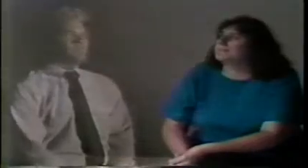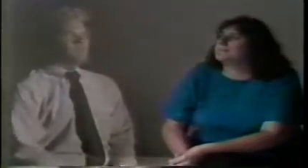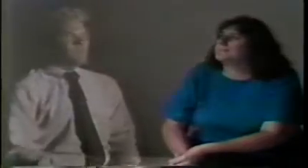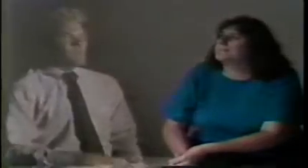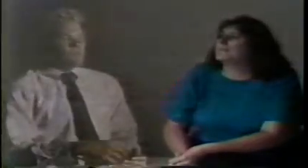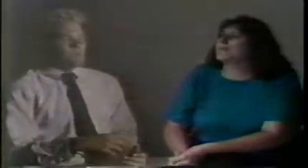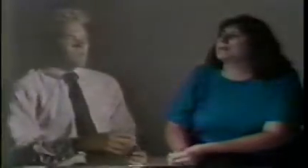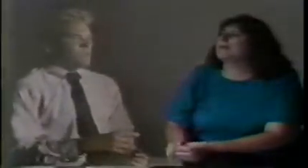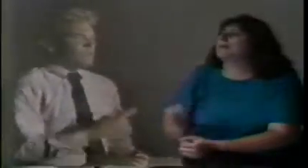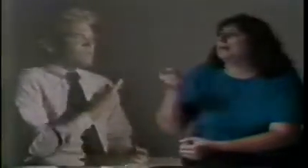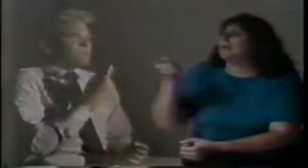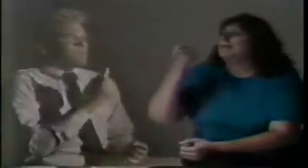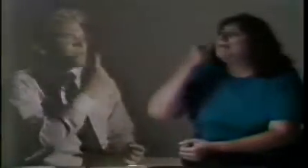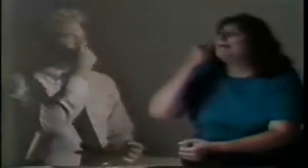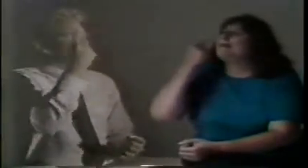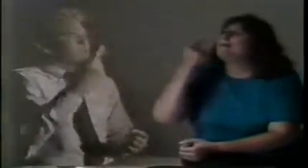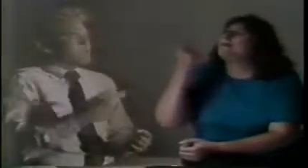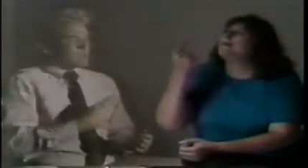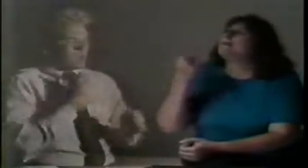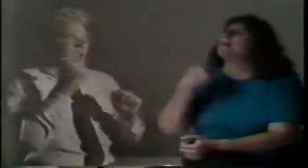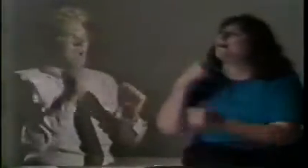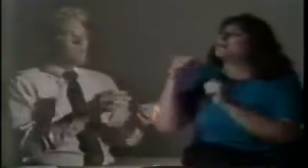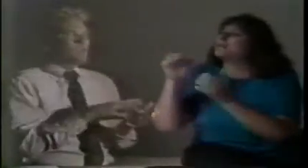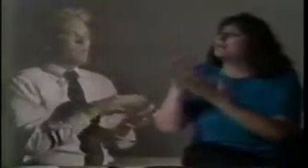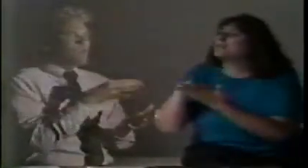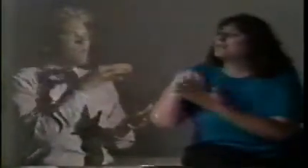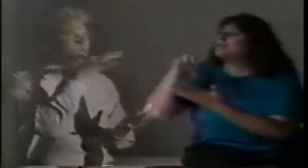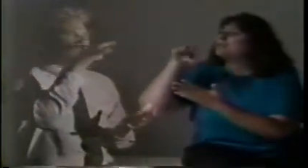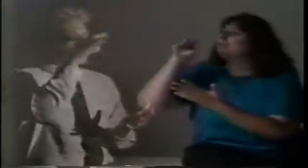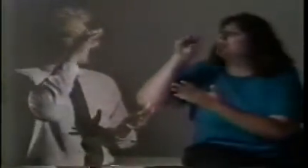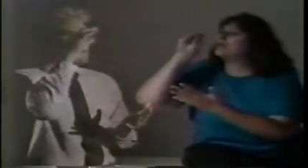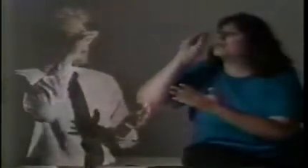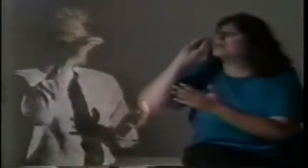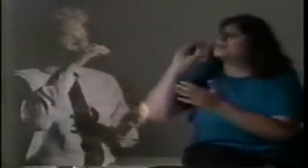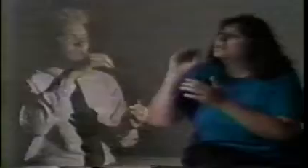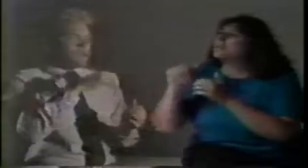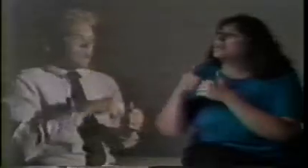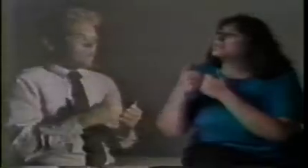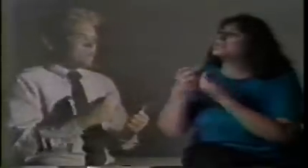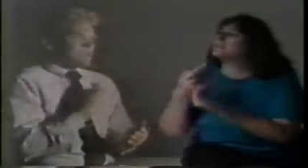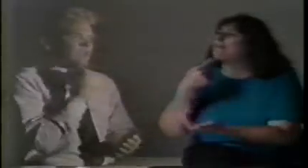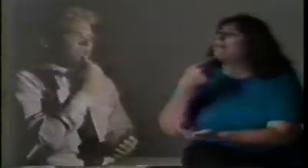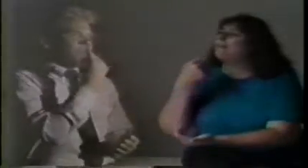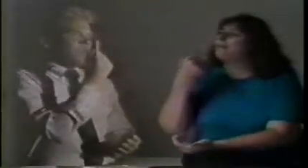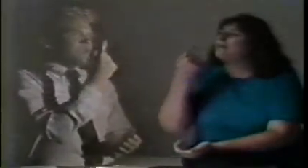You think I could learn how to tell